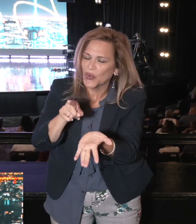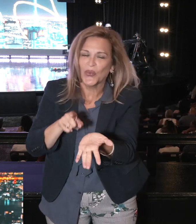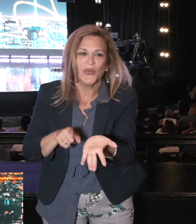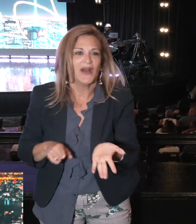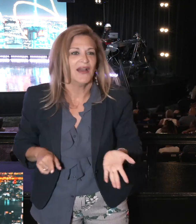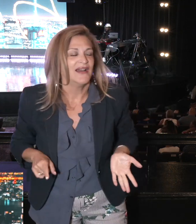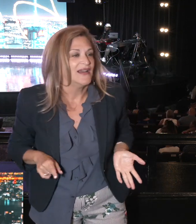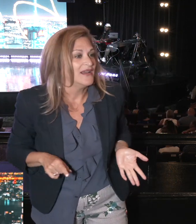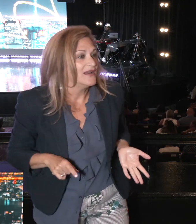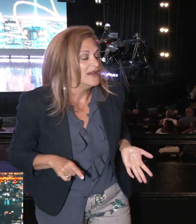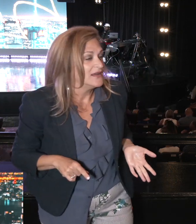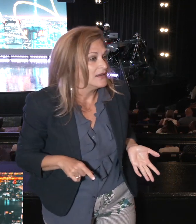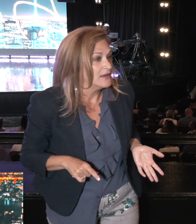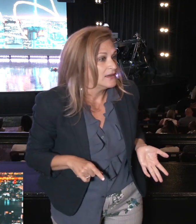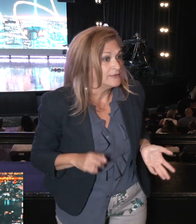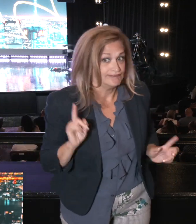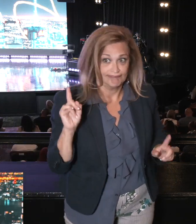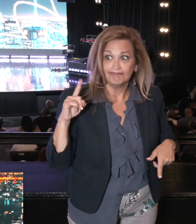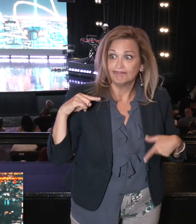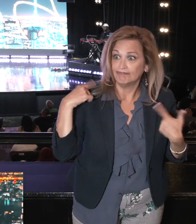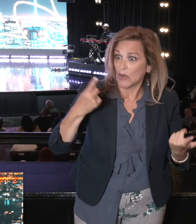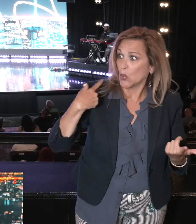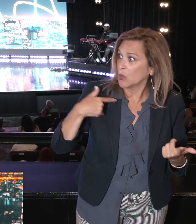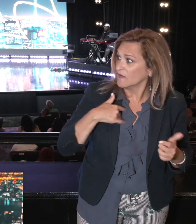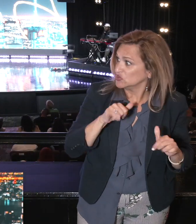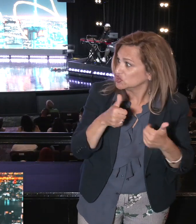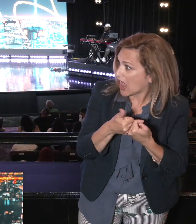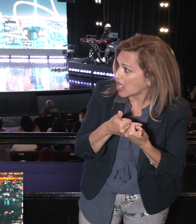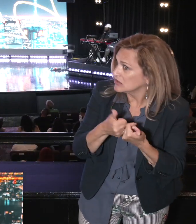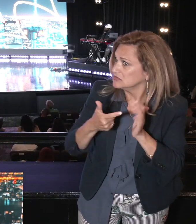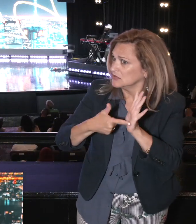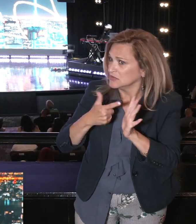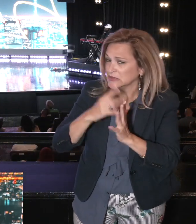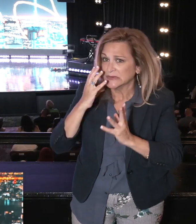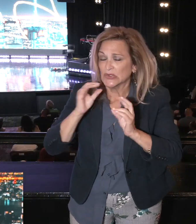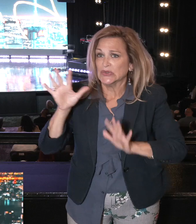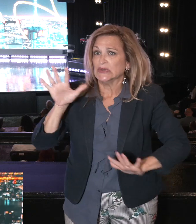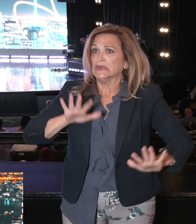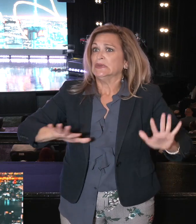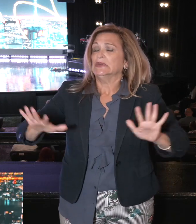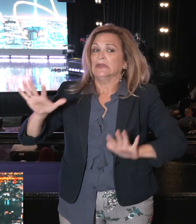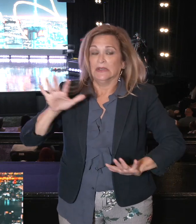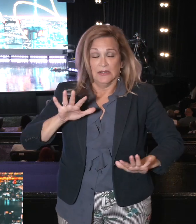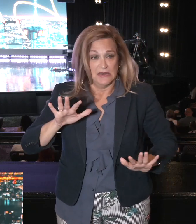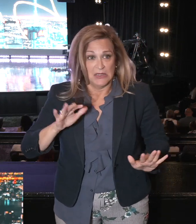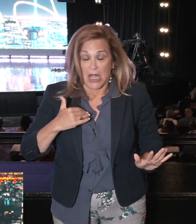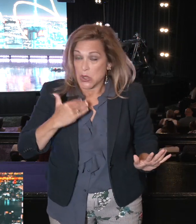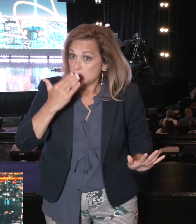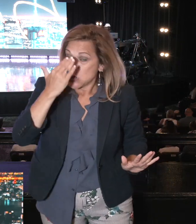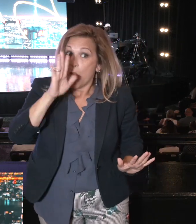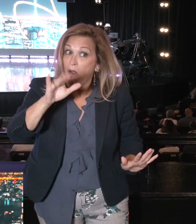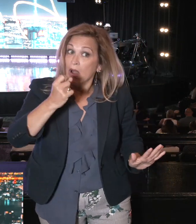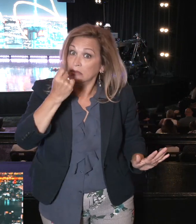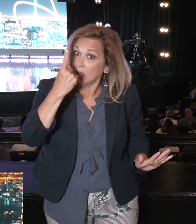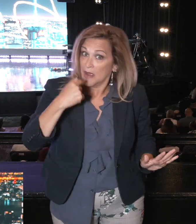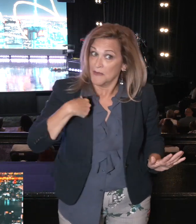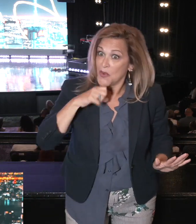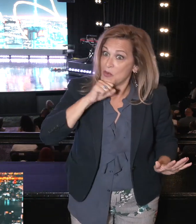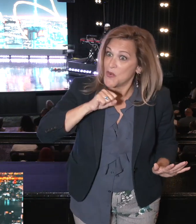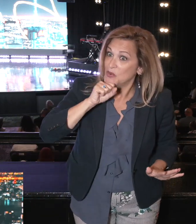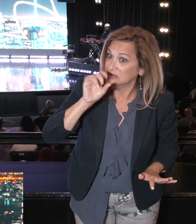And we'll be challenged. We have been challenged. Things are being said all the time. I mean, listen. I've been around 74 years.